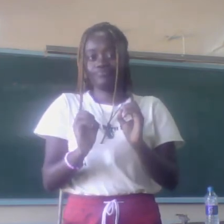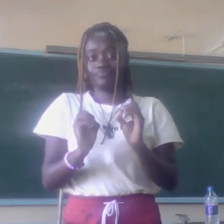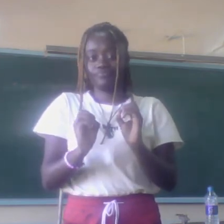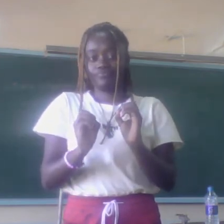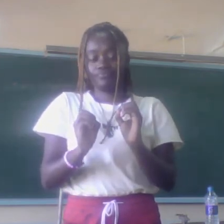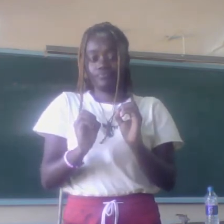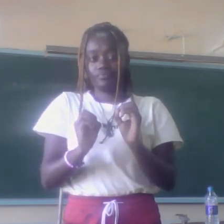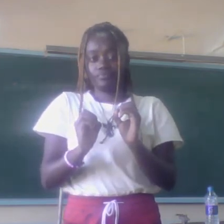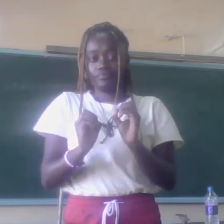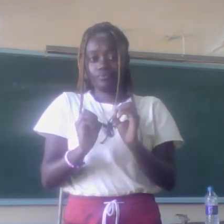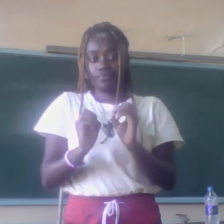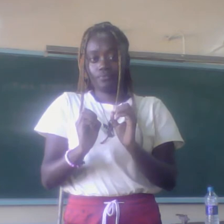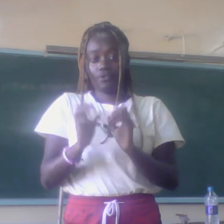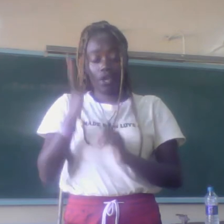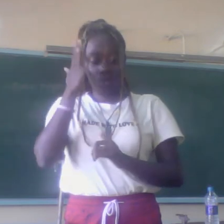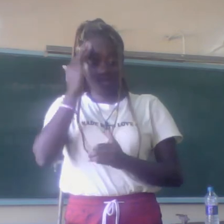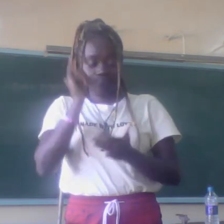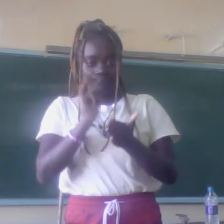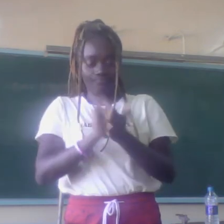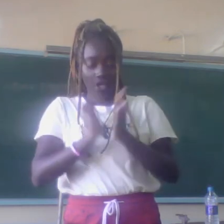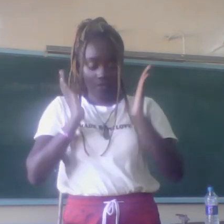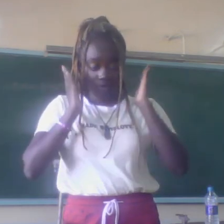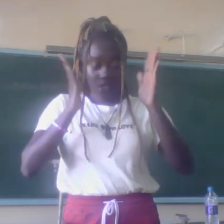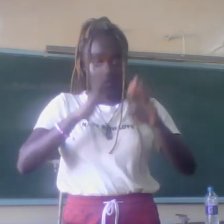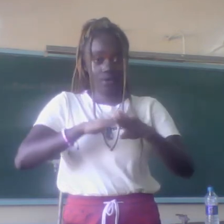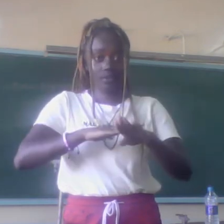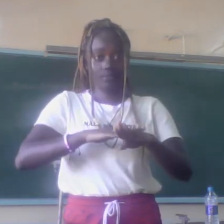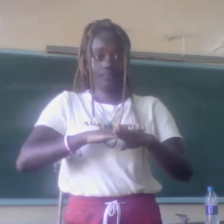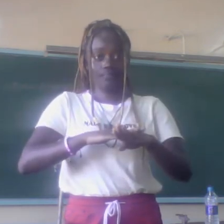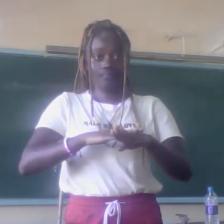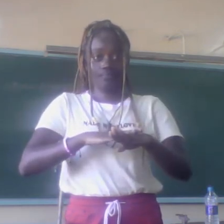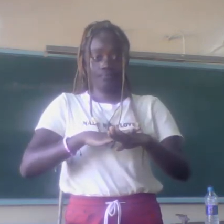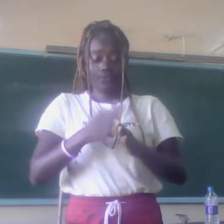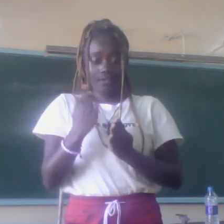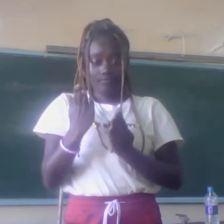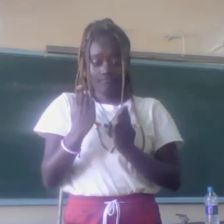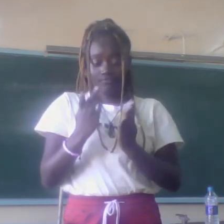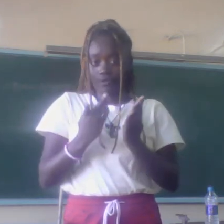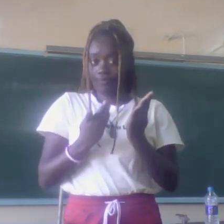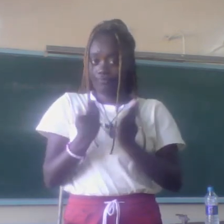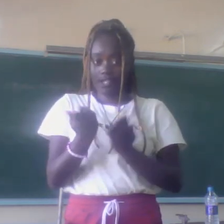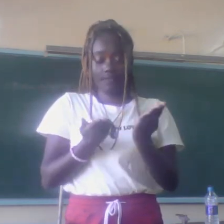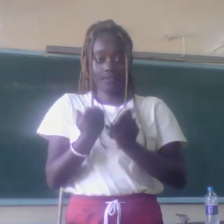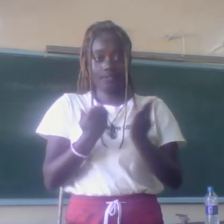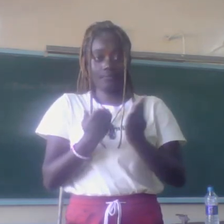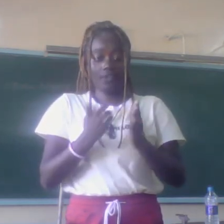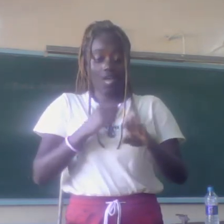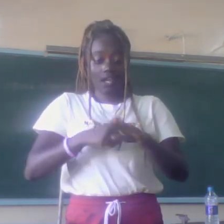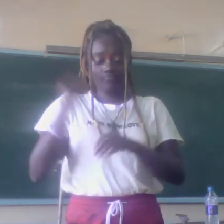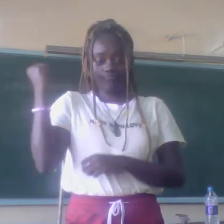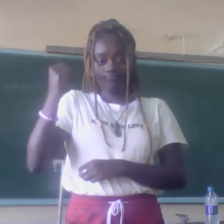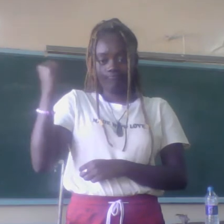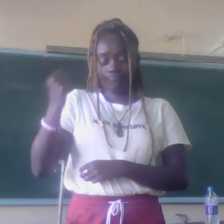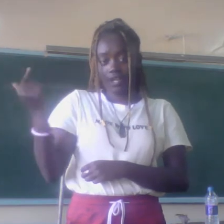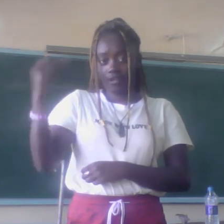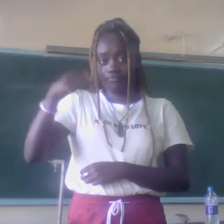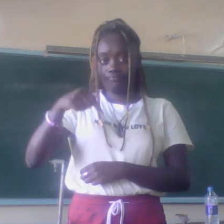sisi, we are focused on delivery, na siyasa ikifika, watanyua ata minongo wa siyasa hatutaomba,